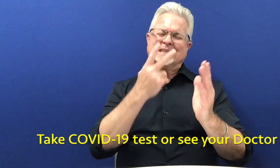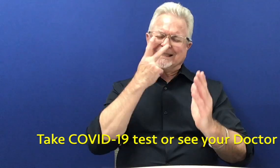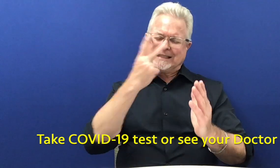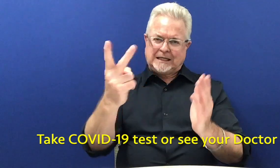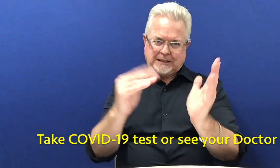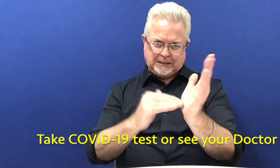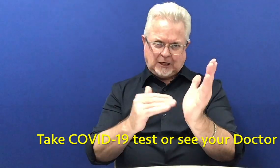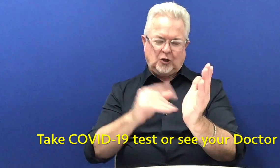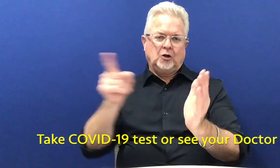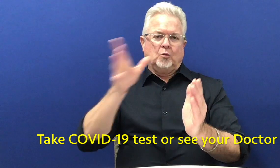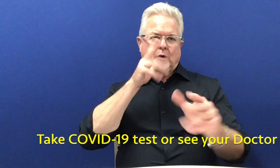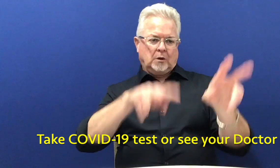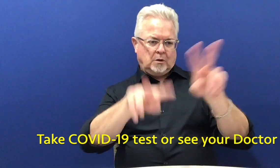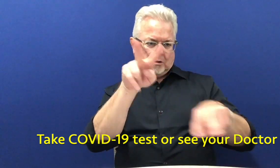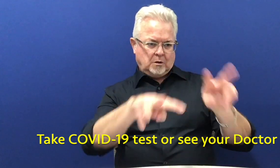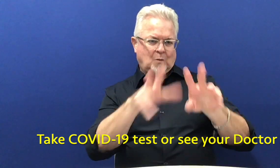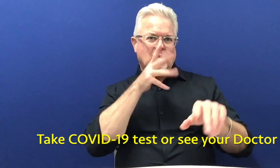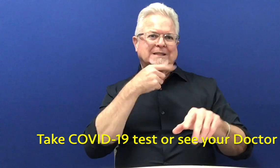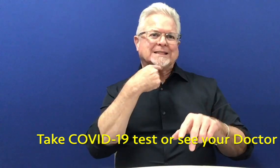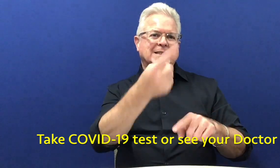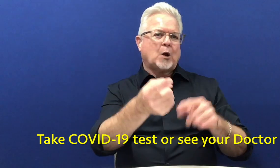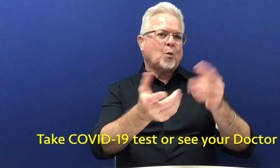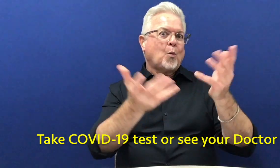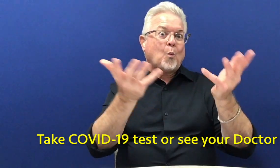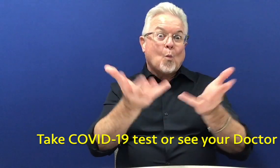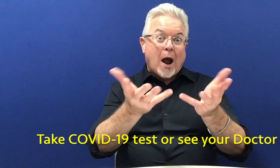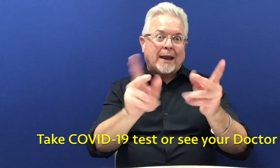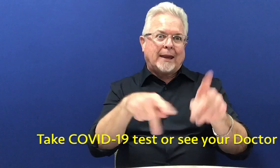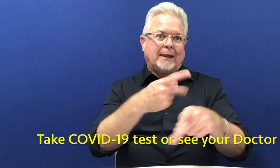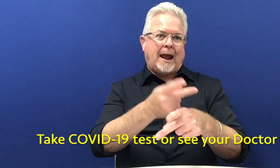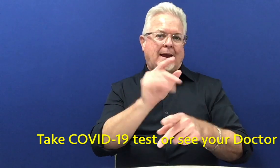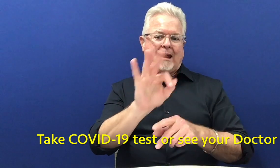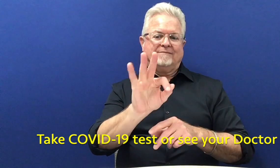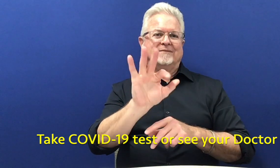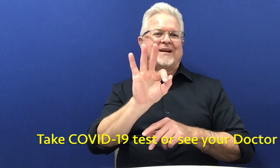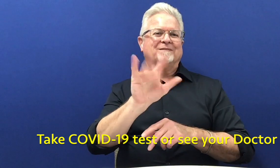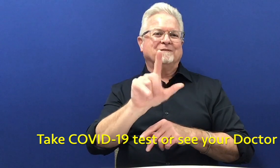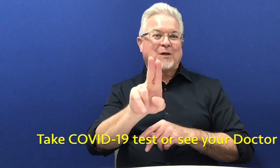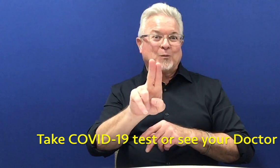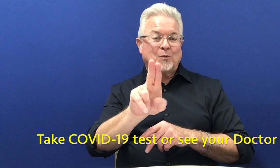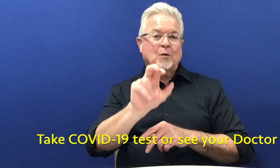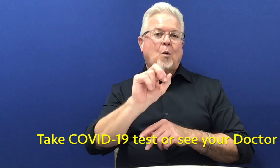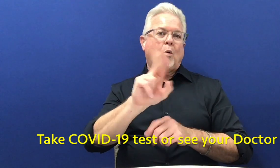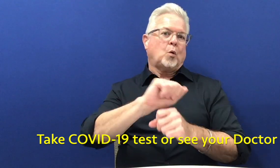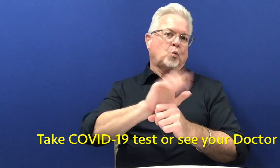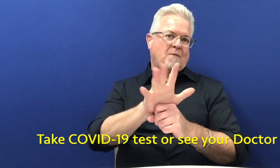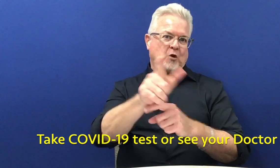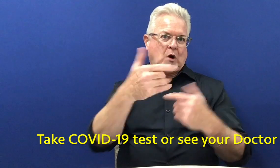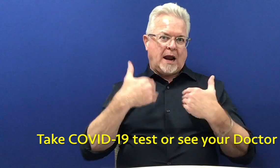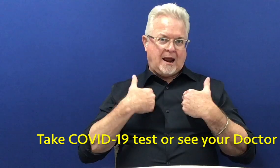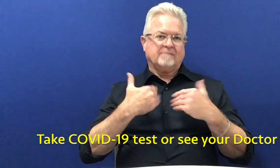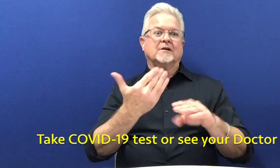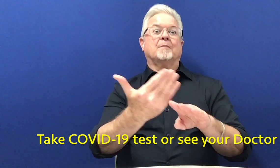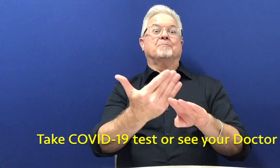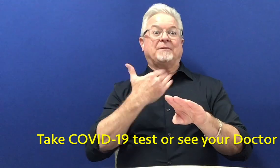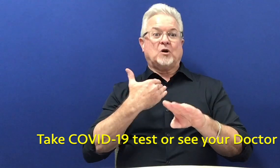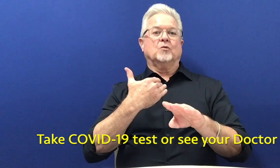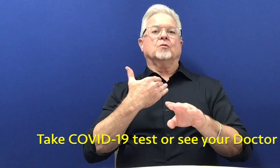tested first for which illness you have or consult your doctor. To see if you have the flu or